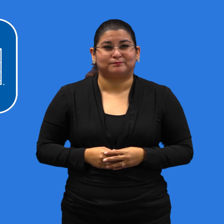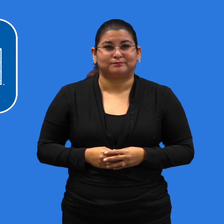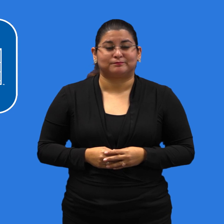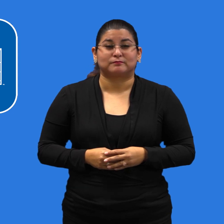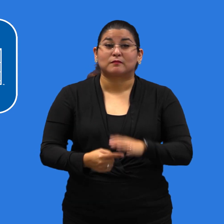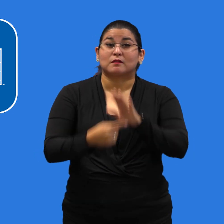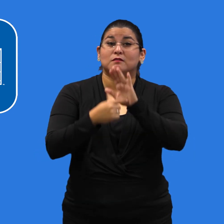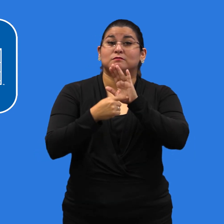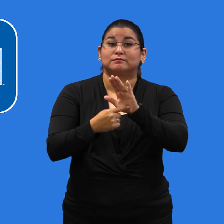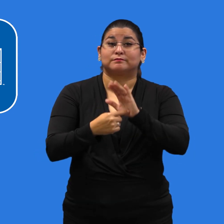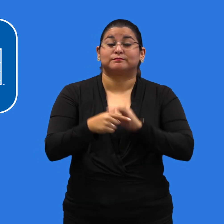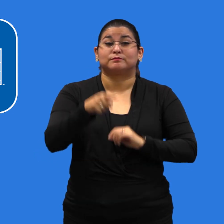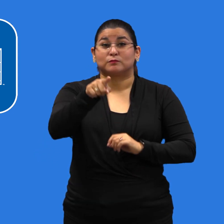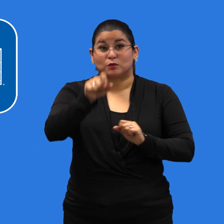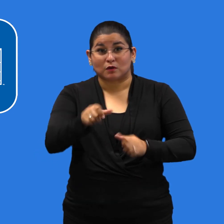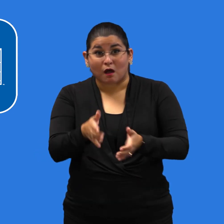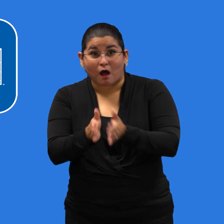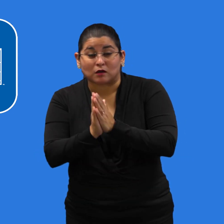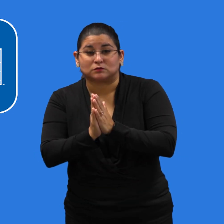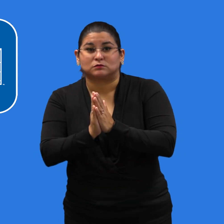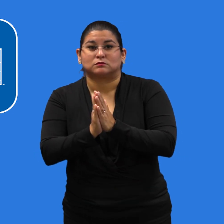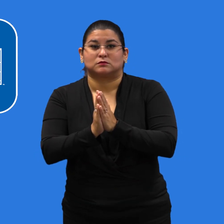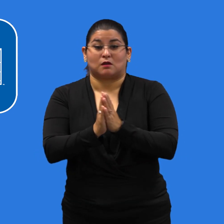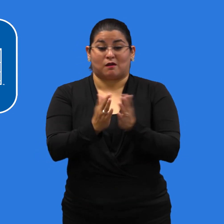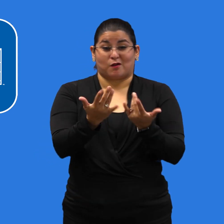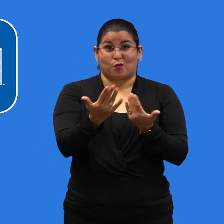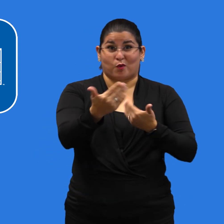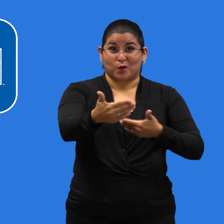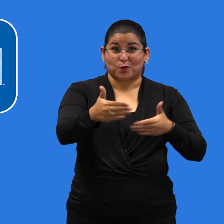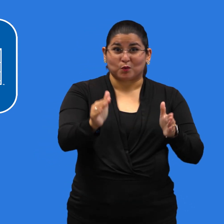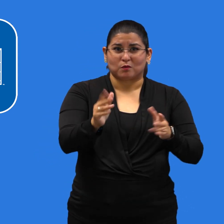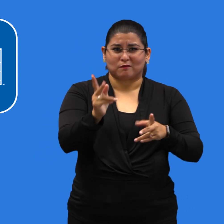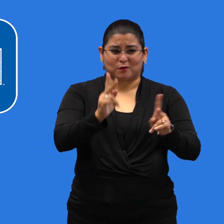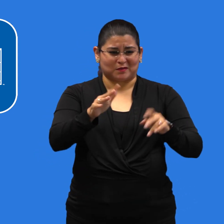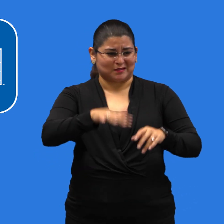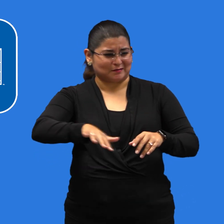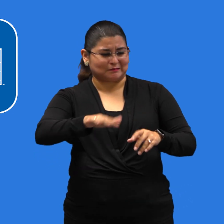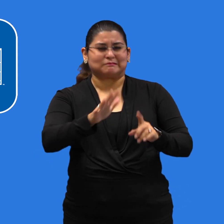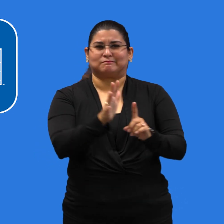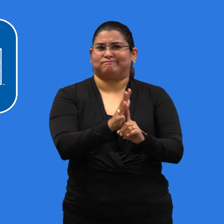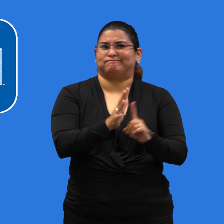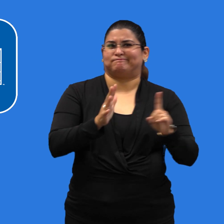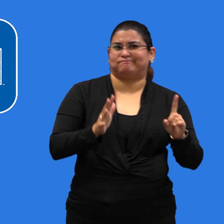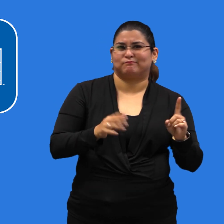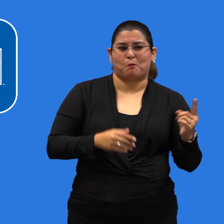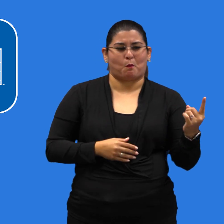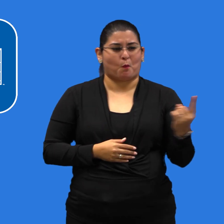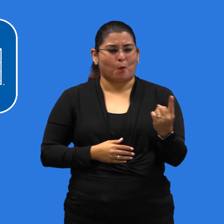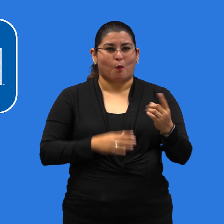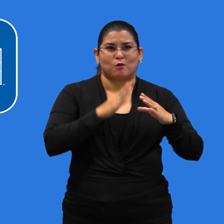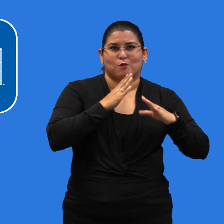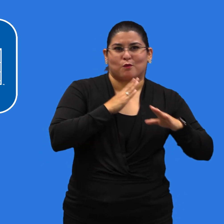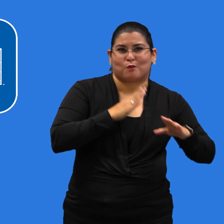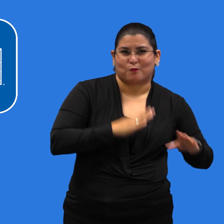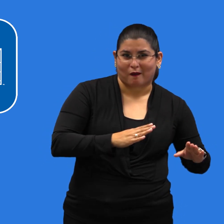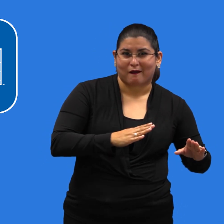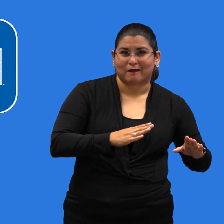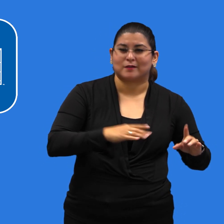When making an appointment or arriving for vaccination, you can let the staff or volunteers know your